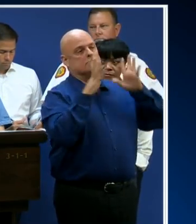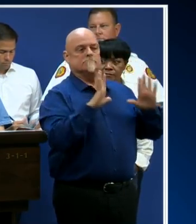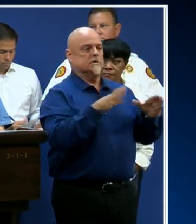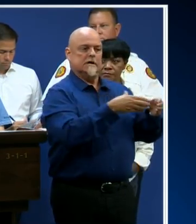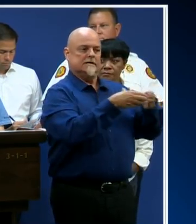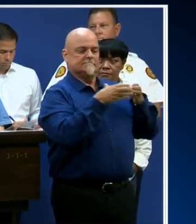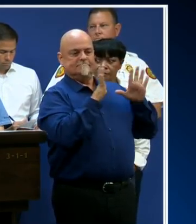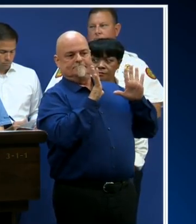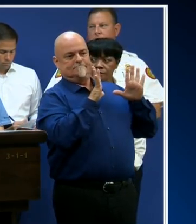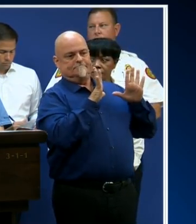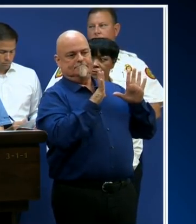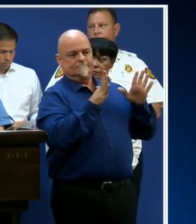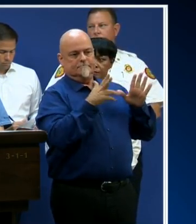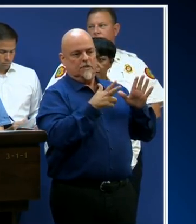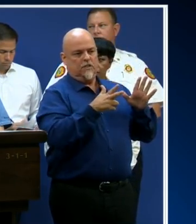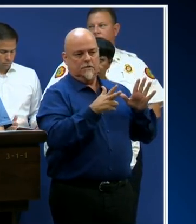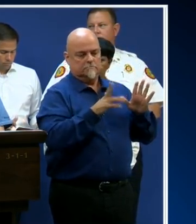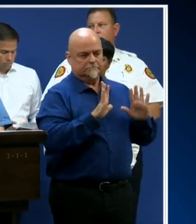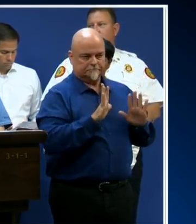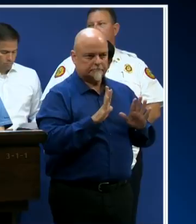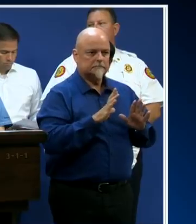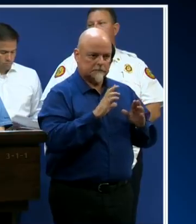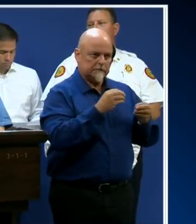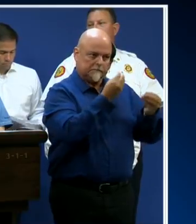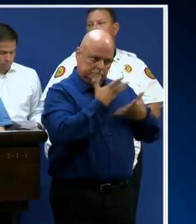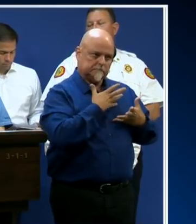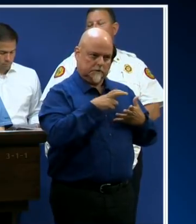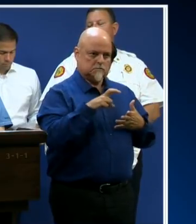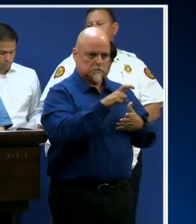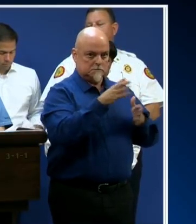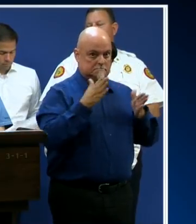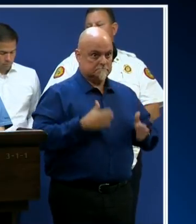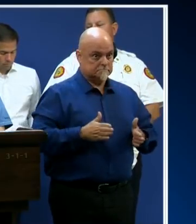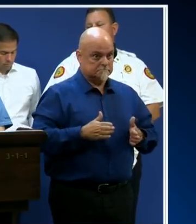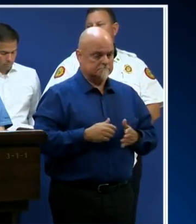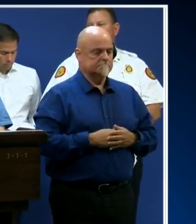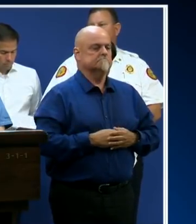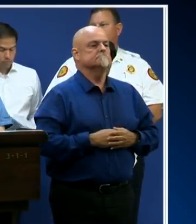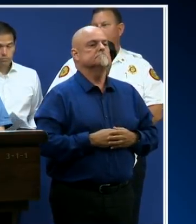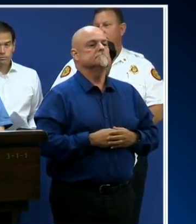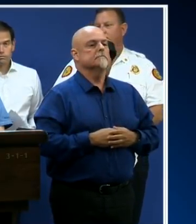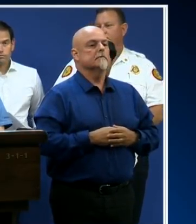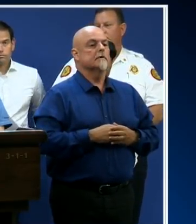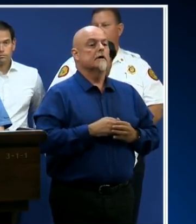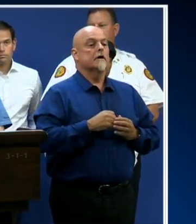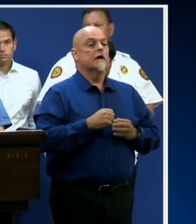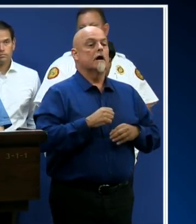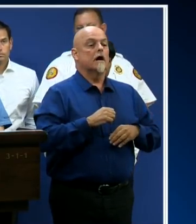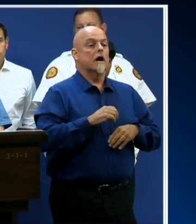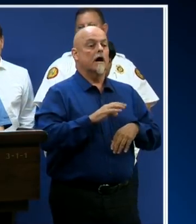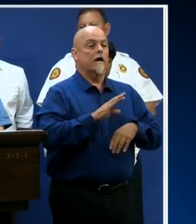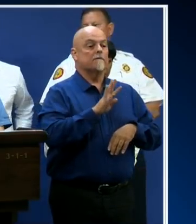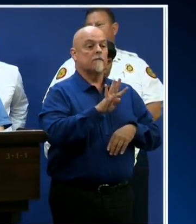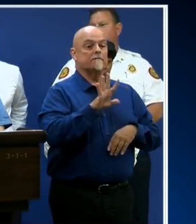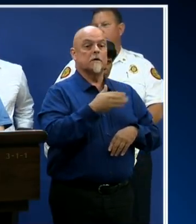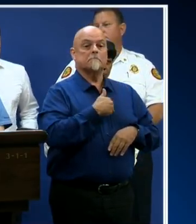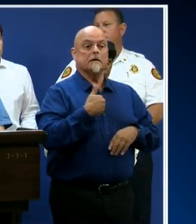please do so as soon as you can. Lastly, our 45 members of the Urban